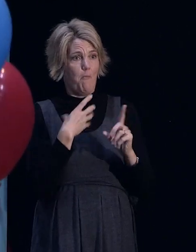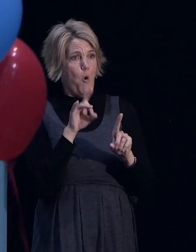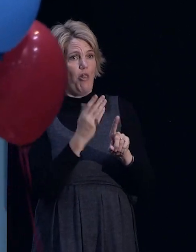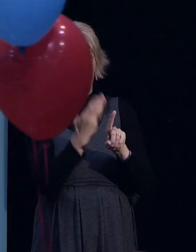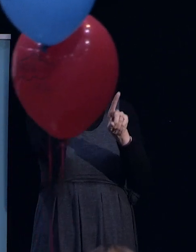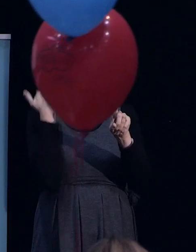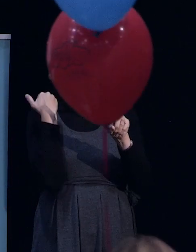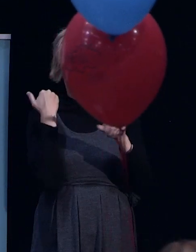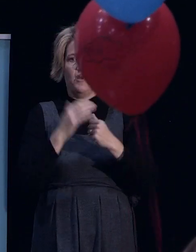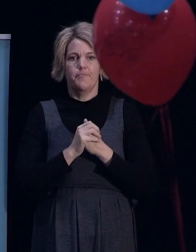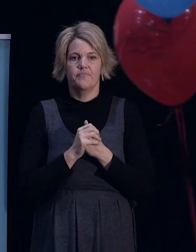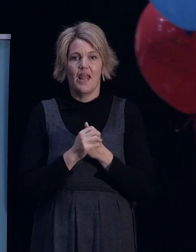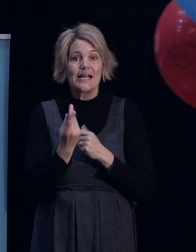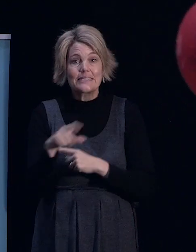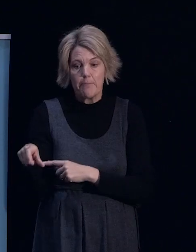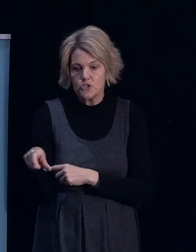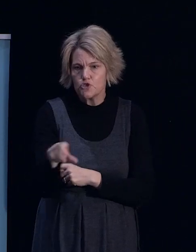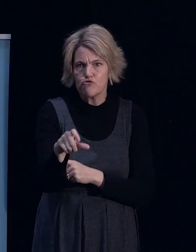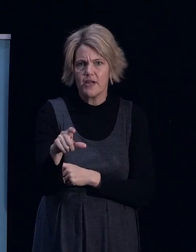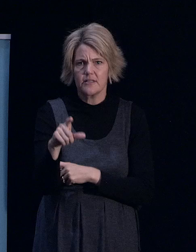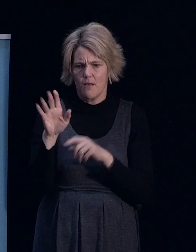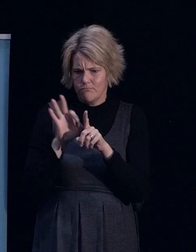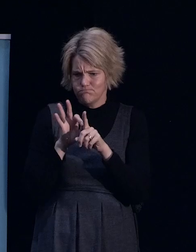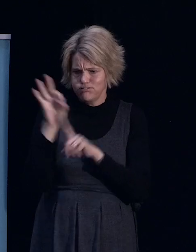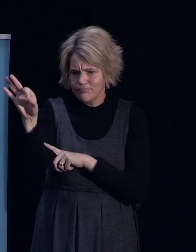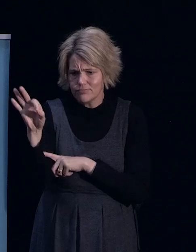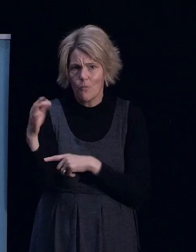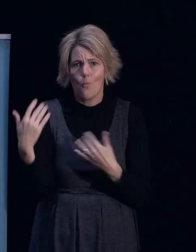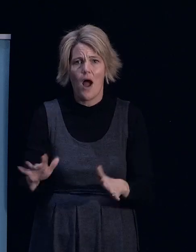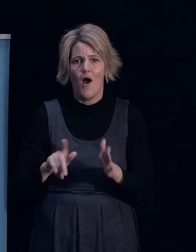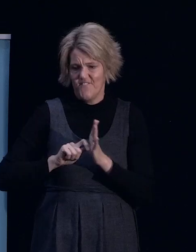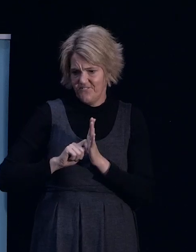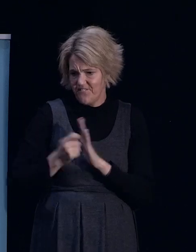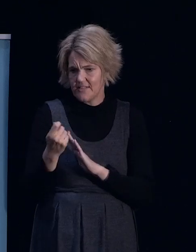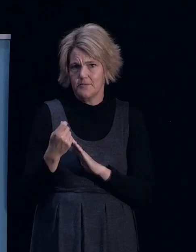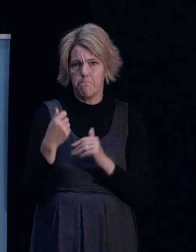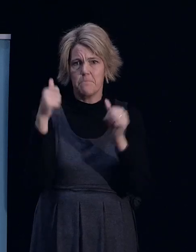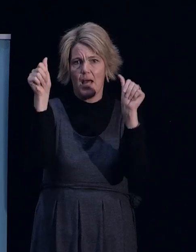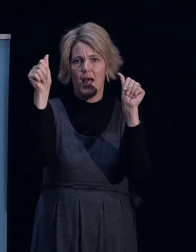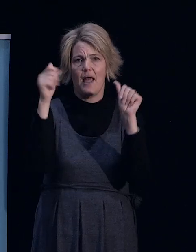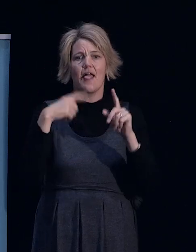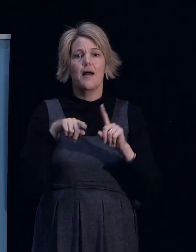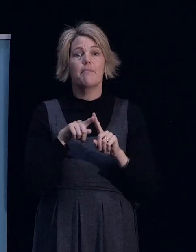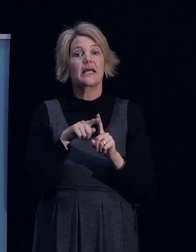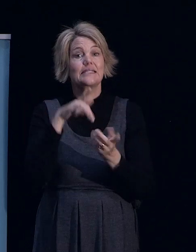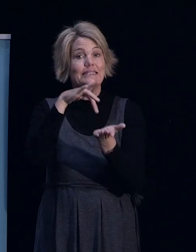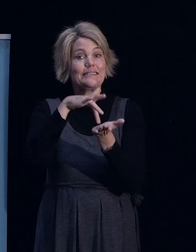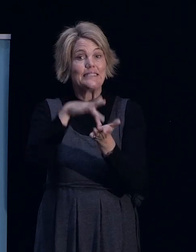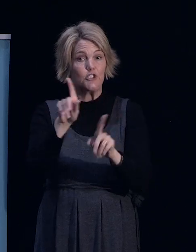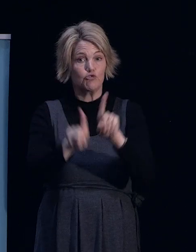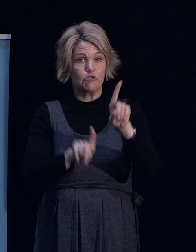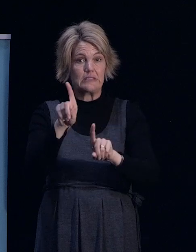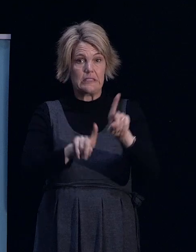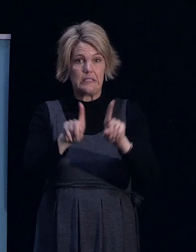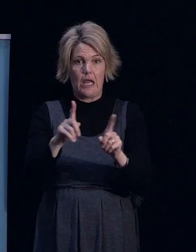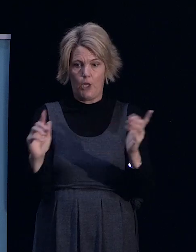up with streets that are better, that are fixed and you will end up with a newer central city and general